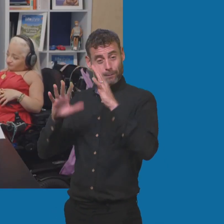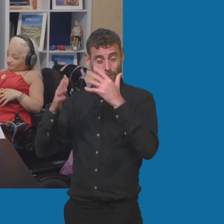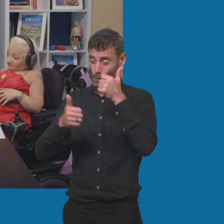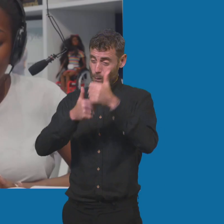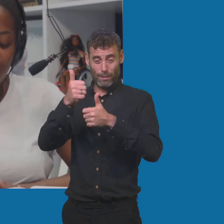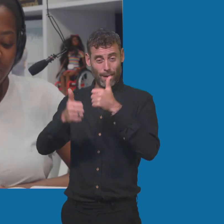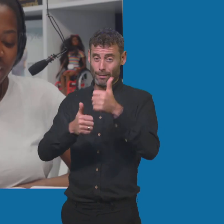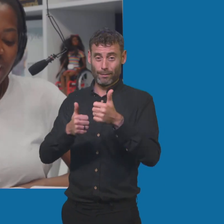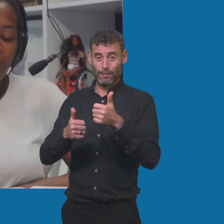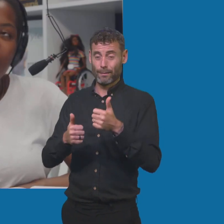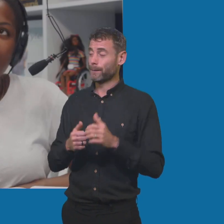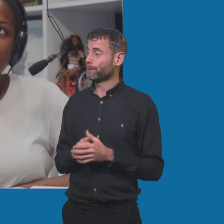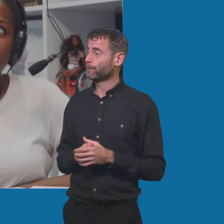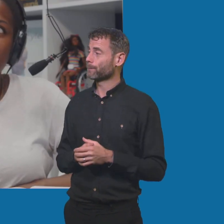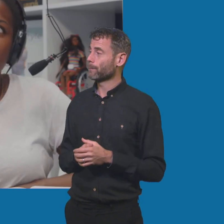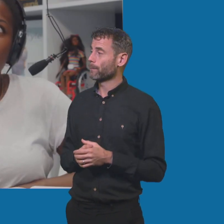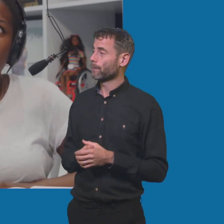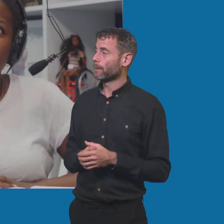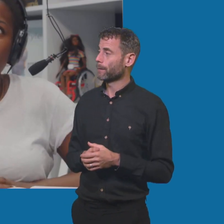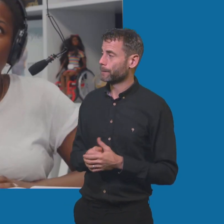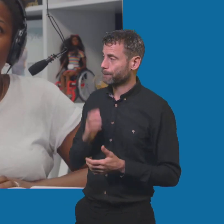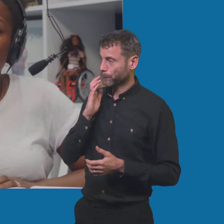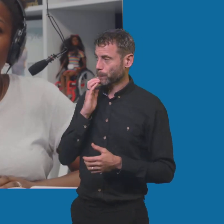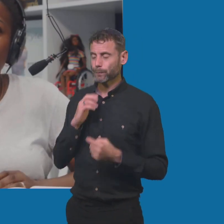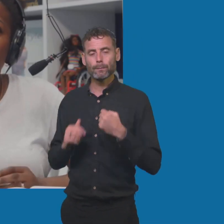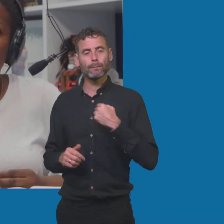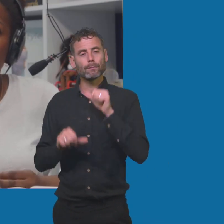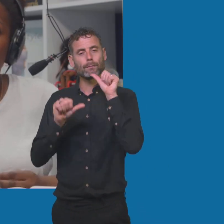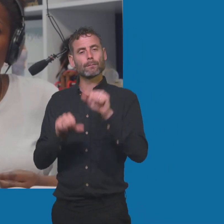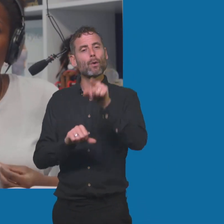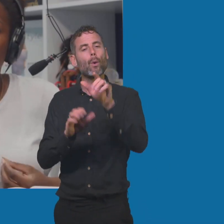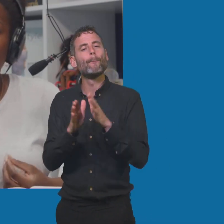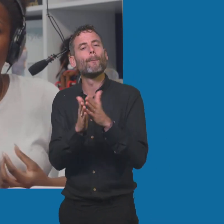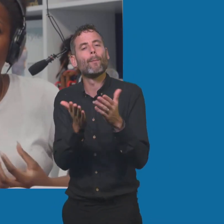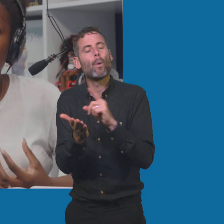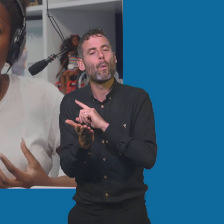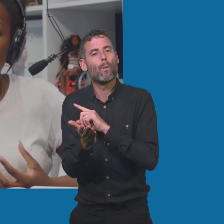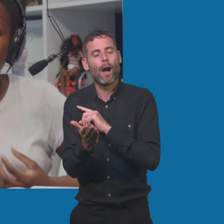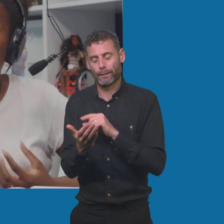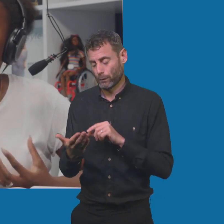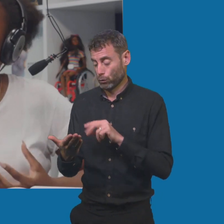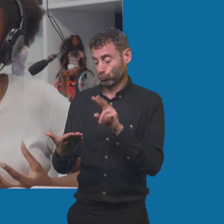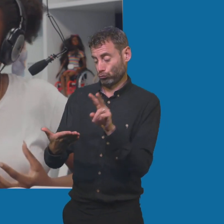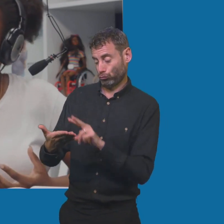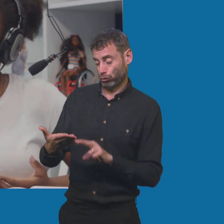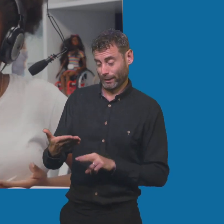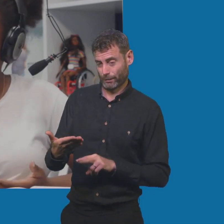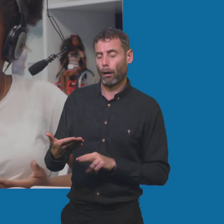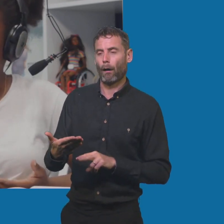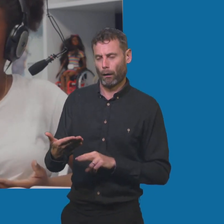character energy. Thank What I loved about the book as well is that it offers readers, like it allows readers to get involved. Like you actually give like a